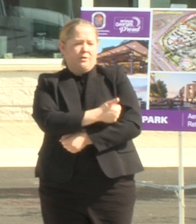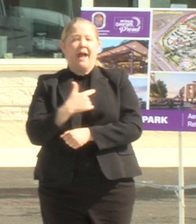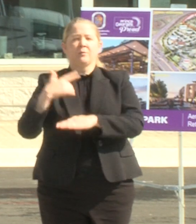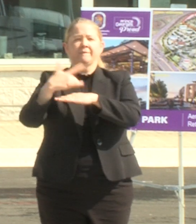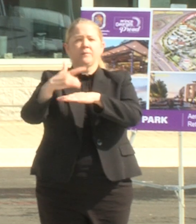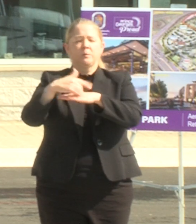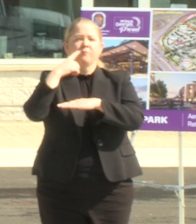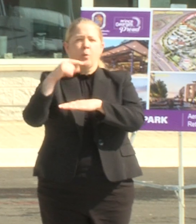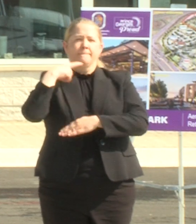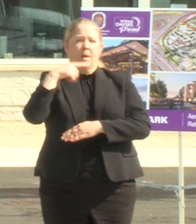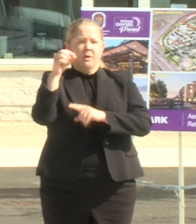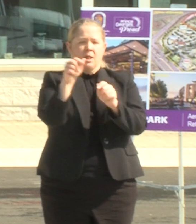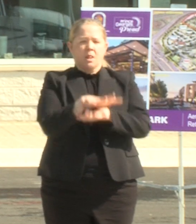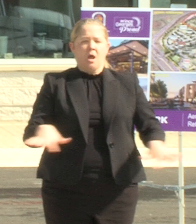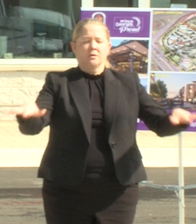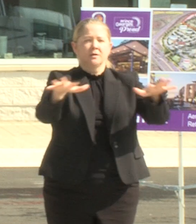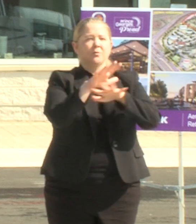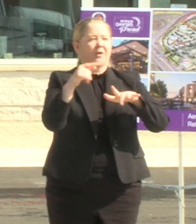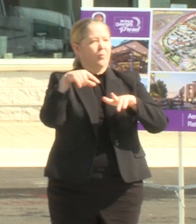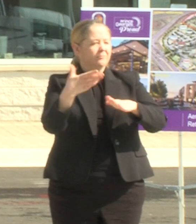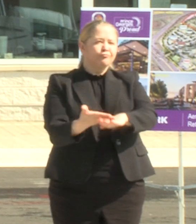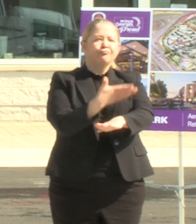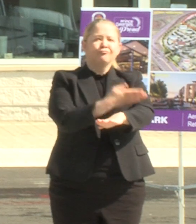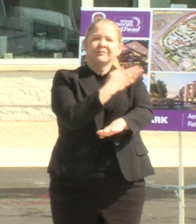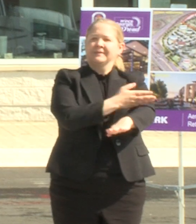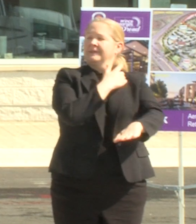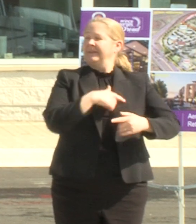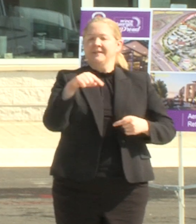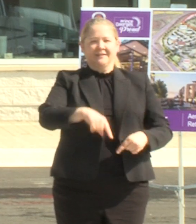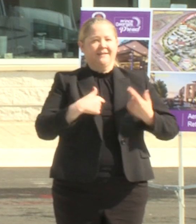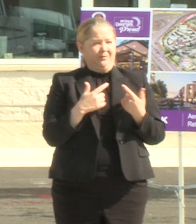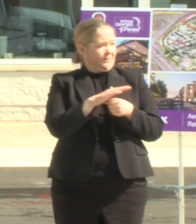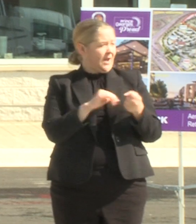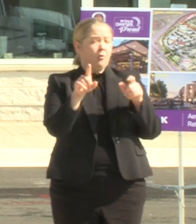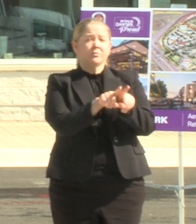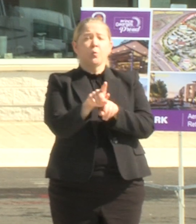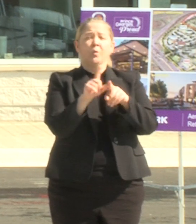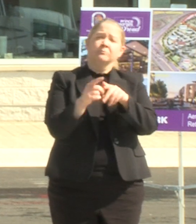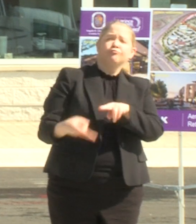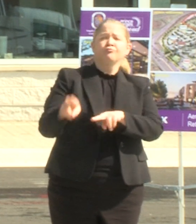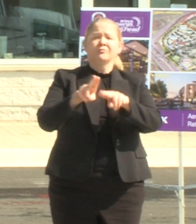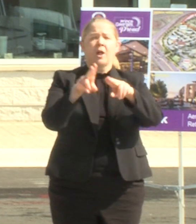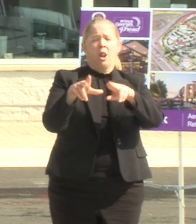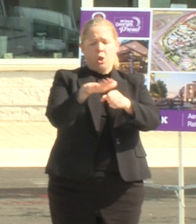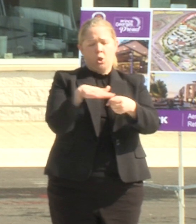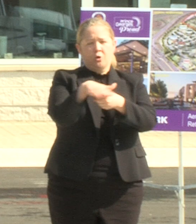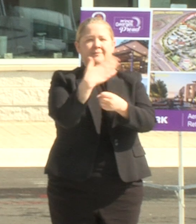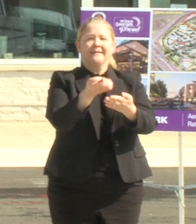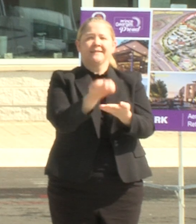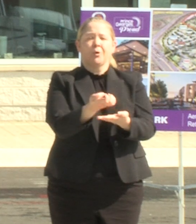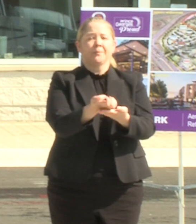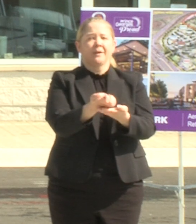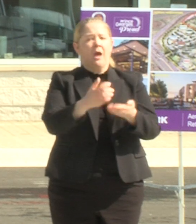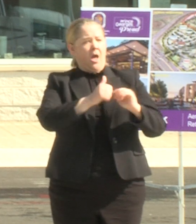are making this quarter and even better place to live and we're growing the local economy exponentially in ways that